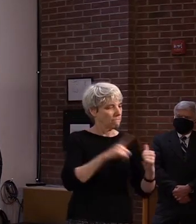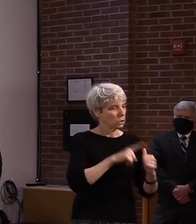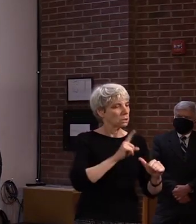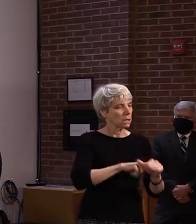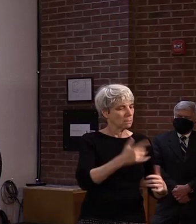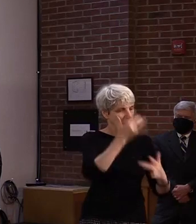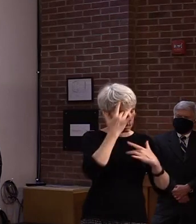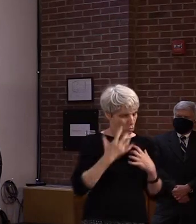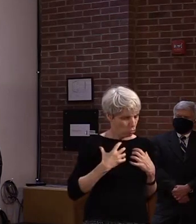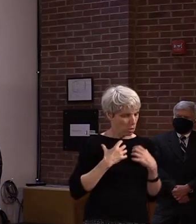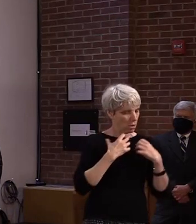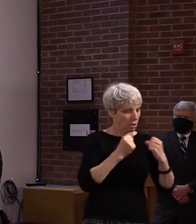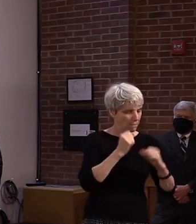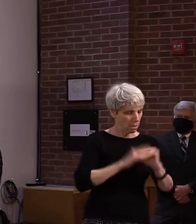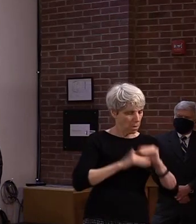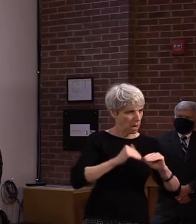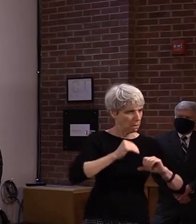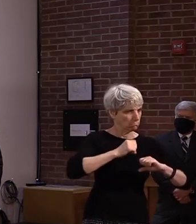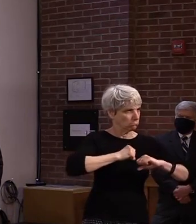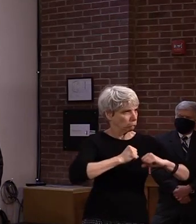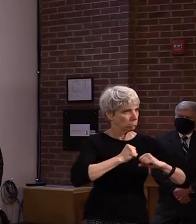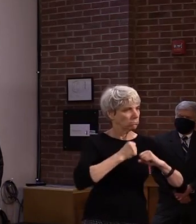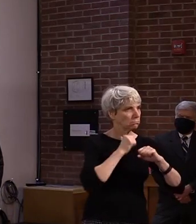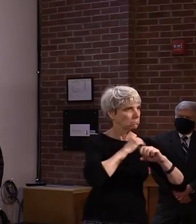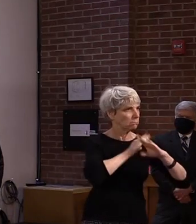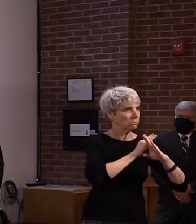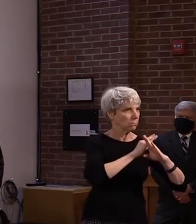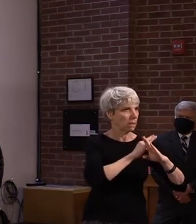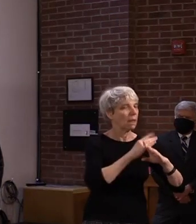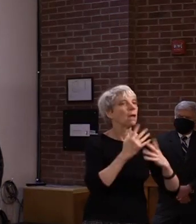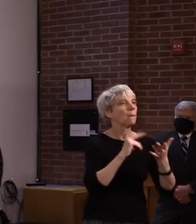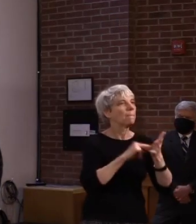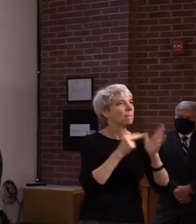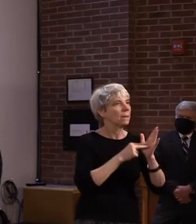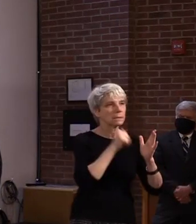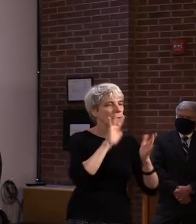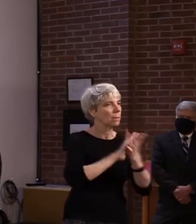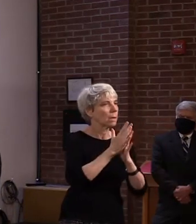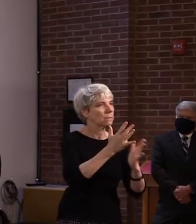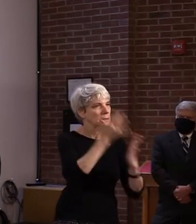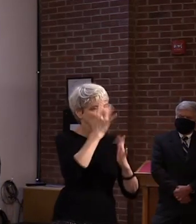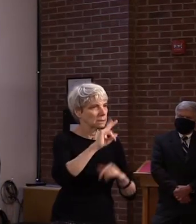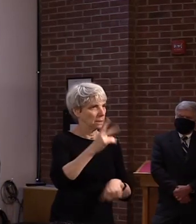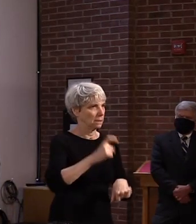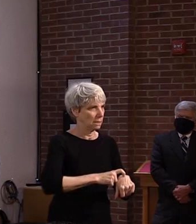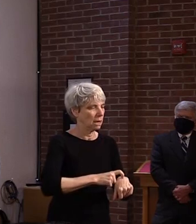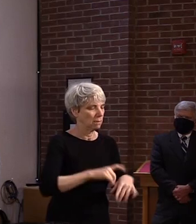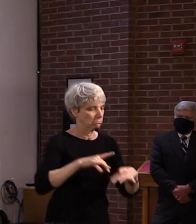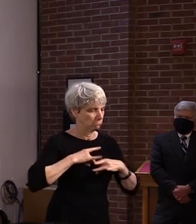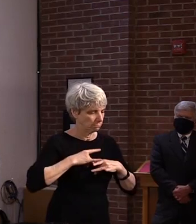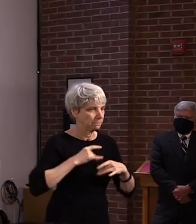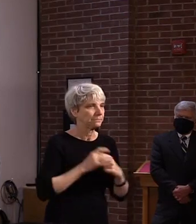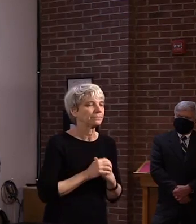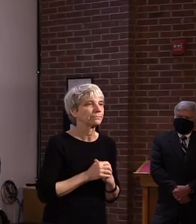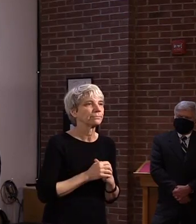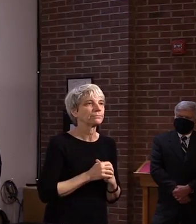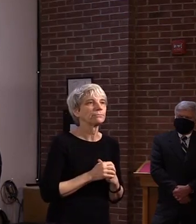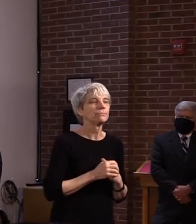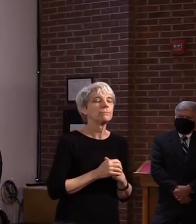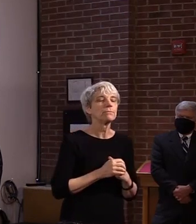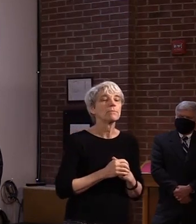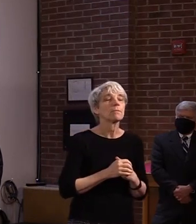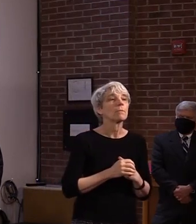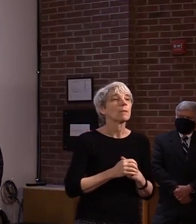The second issue, the FDA has provided an emergency use authorization, EUA,